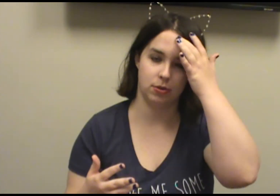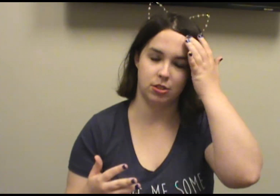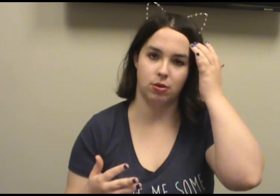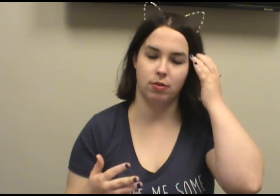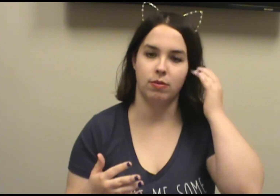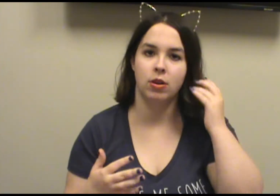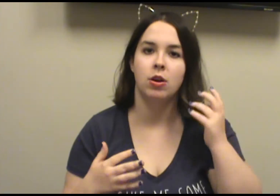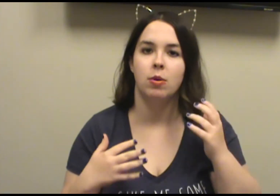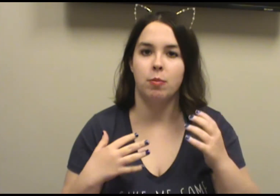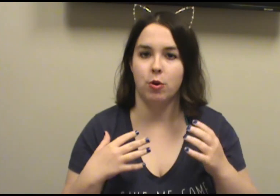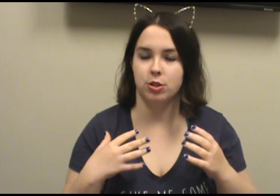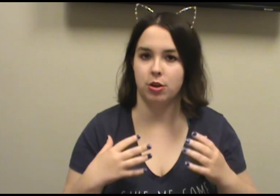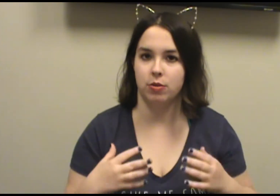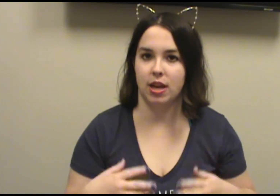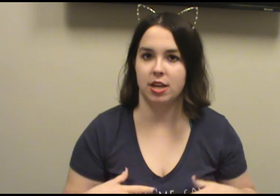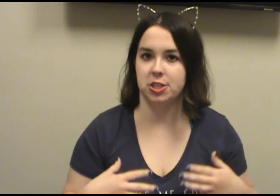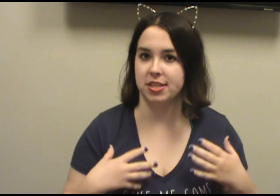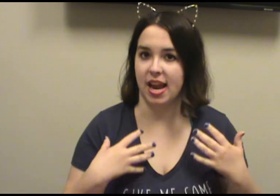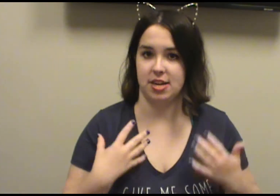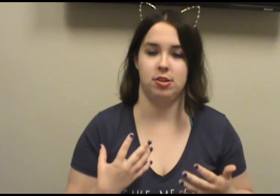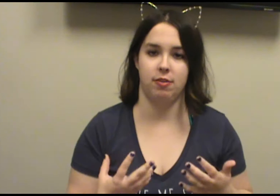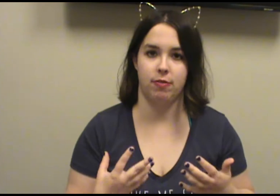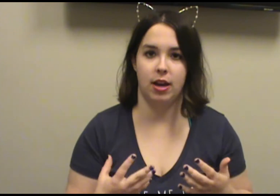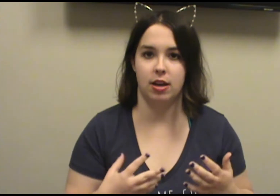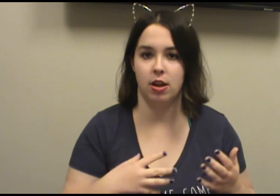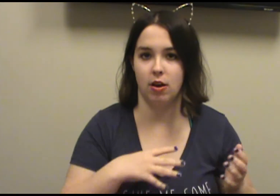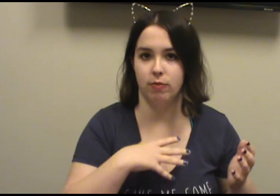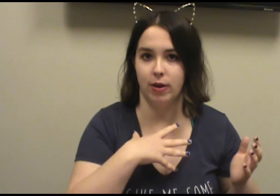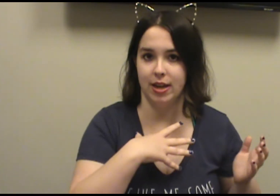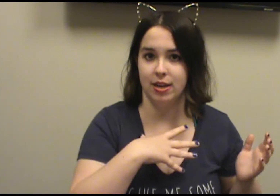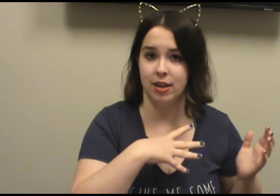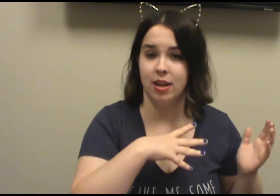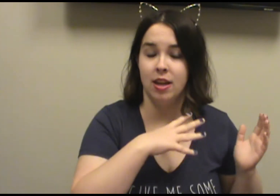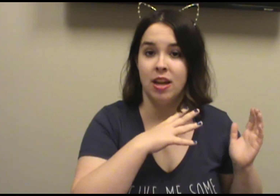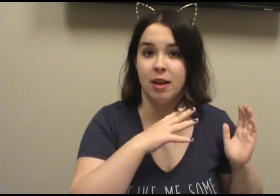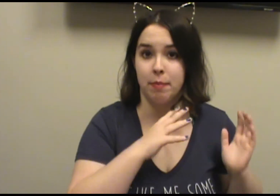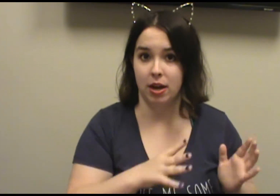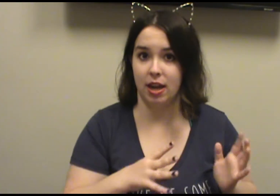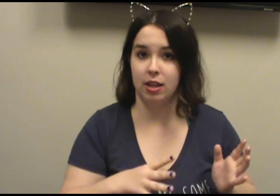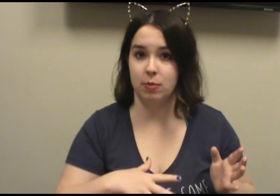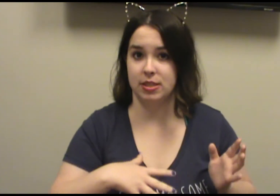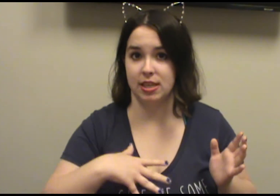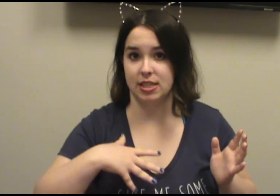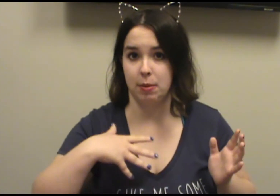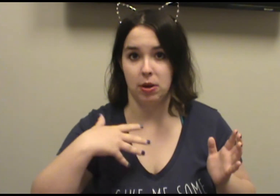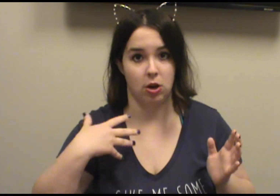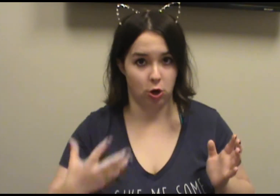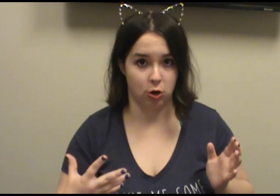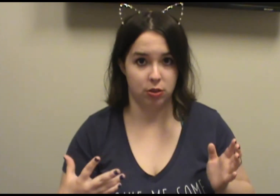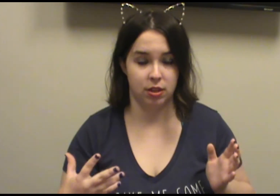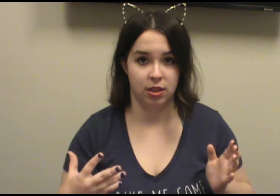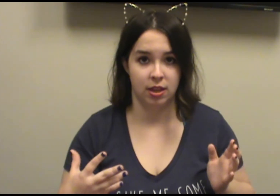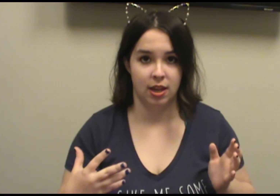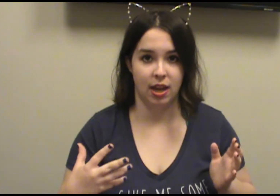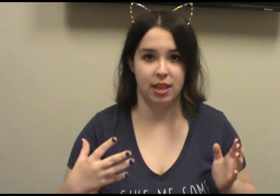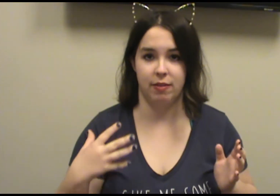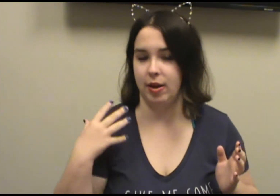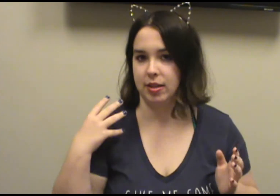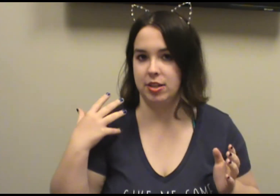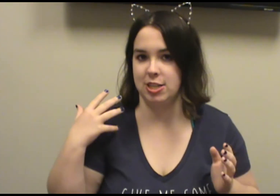was sort of more shown that she's actually afraid of when Mon-El was escaping Earth, and the fact that she